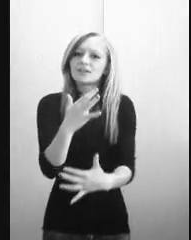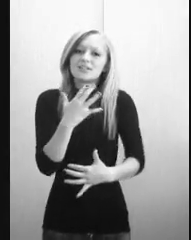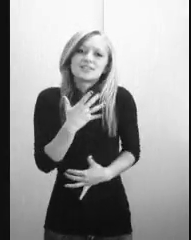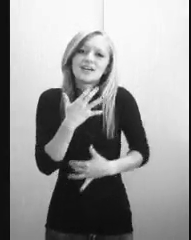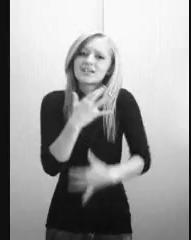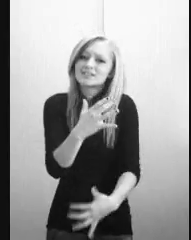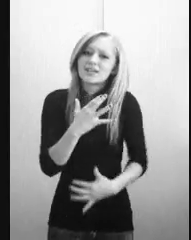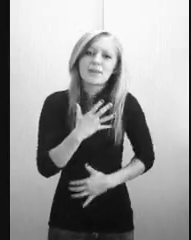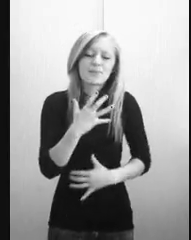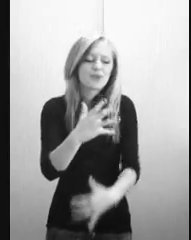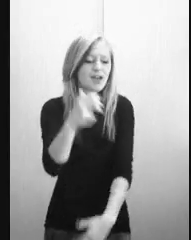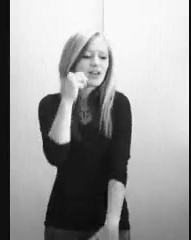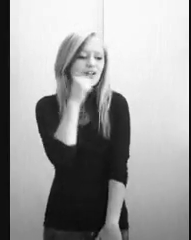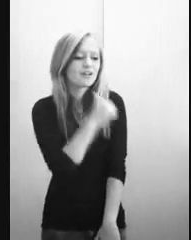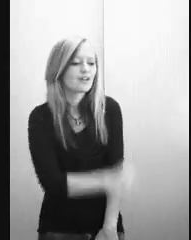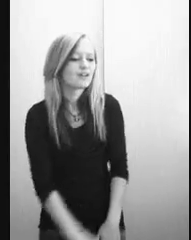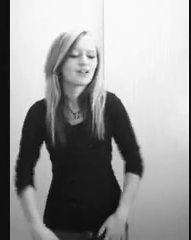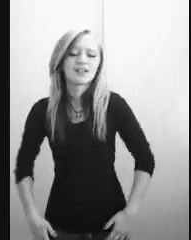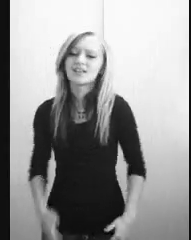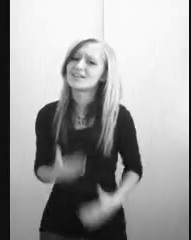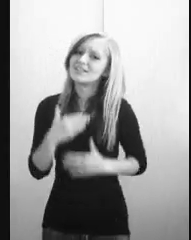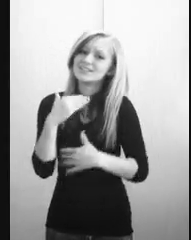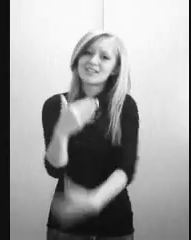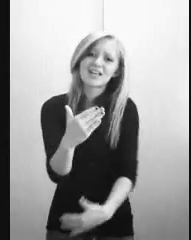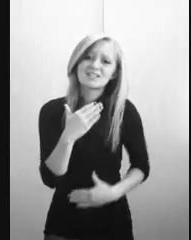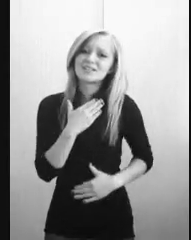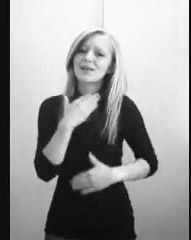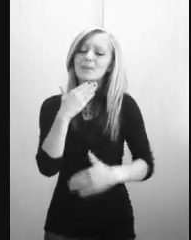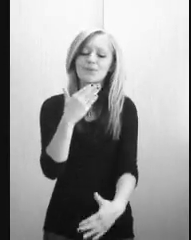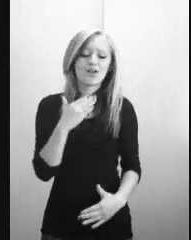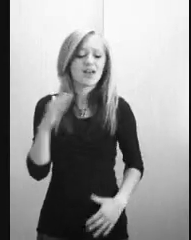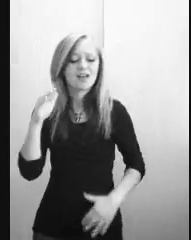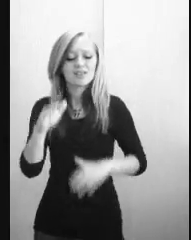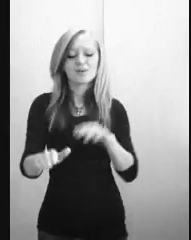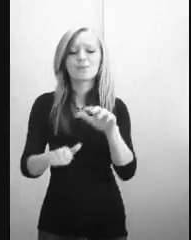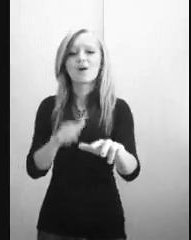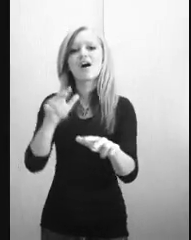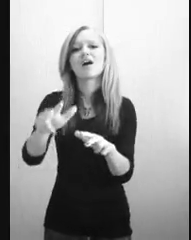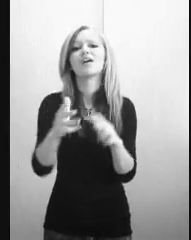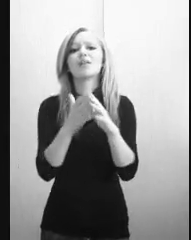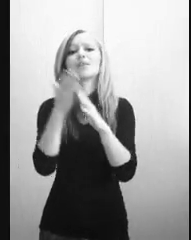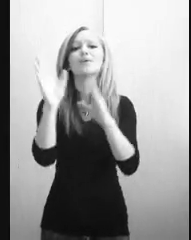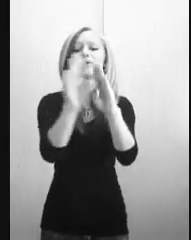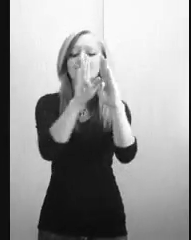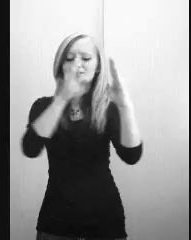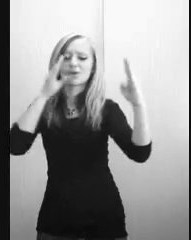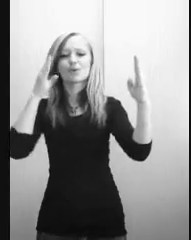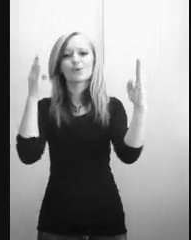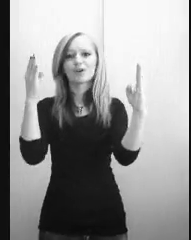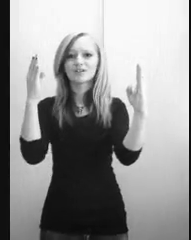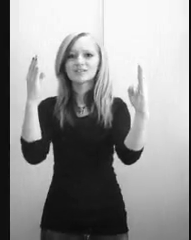Take a deep breath, Lord Take a deep breath, walk through the doors